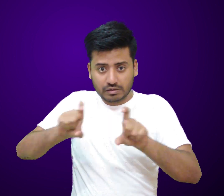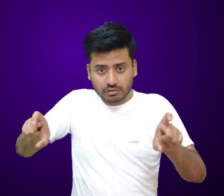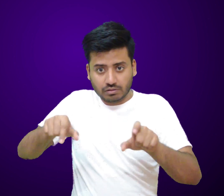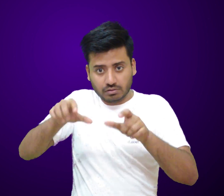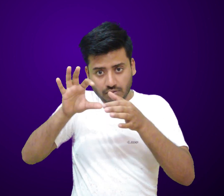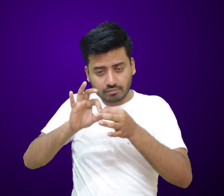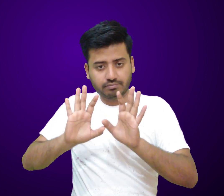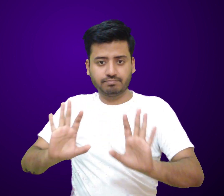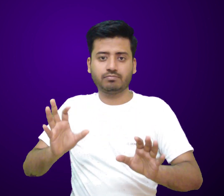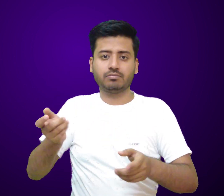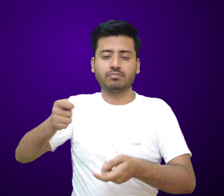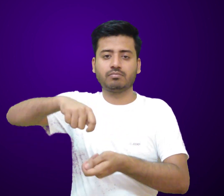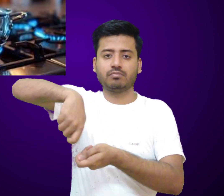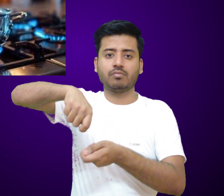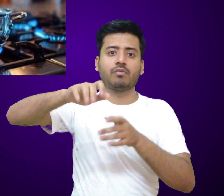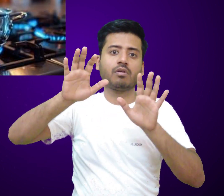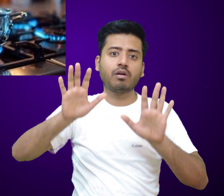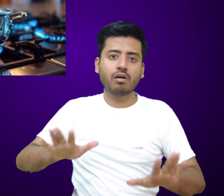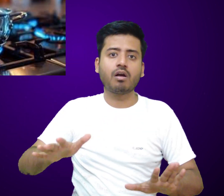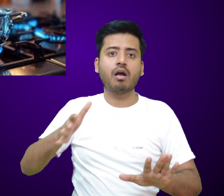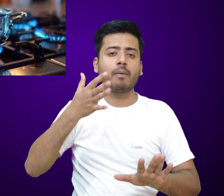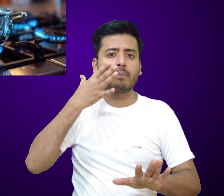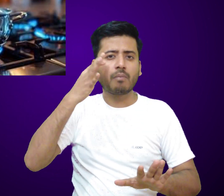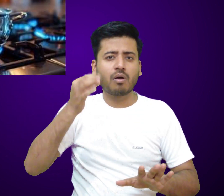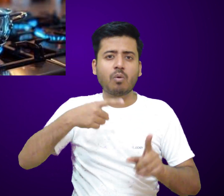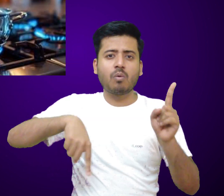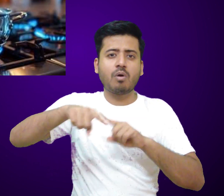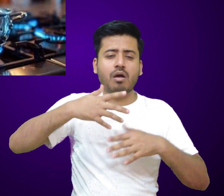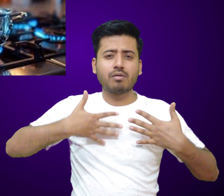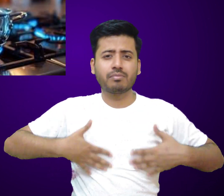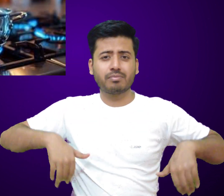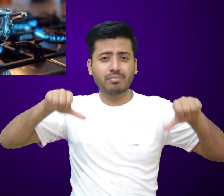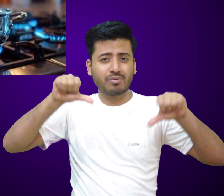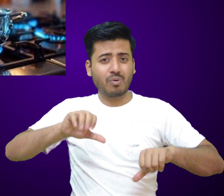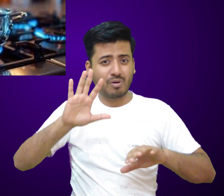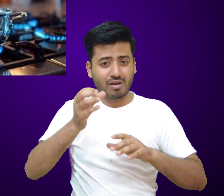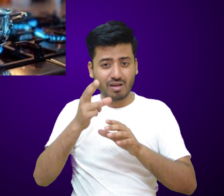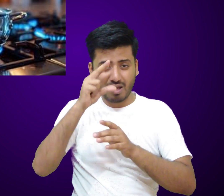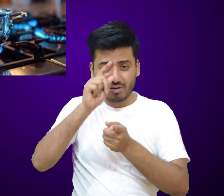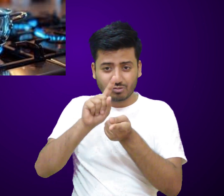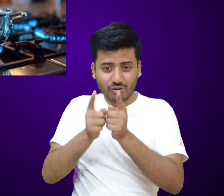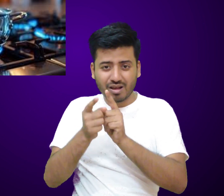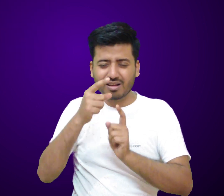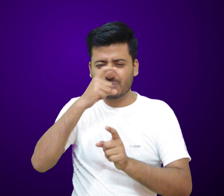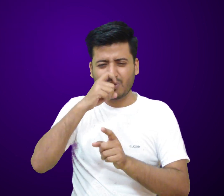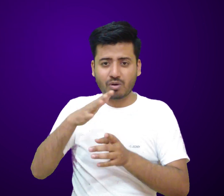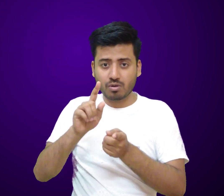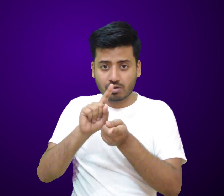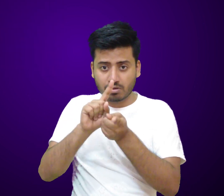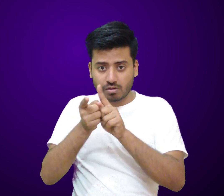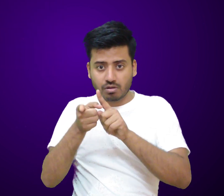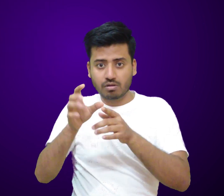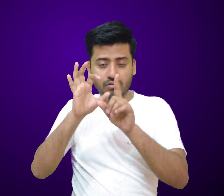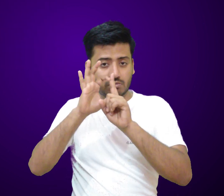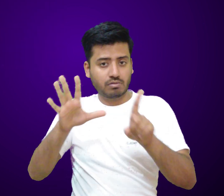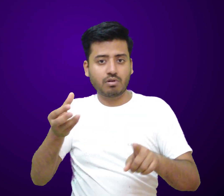considered unsafe by the WHO and are linked to respiratory illness, cardiovascular problems and cancer along with other health conditions.